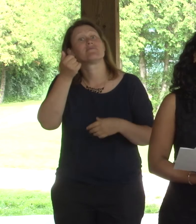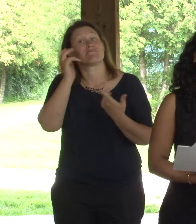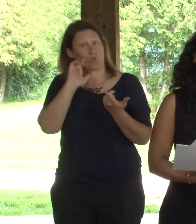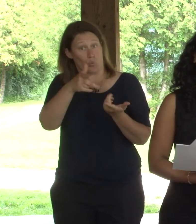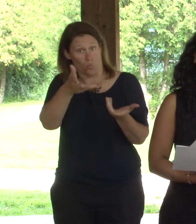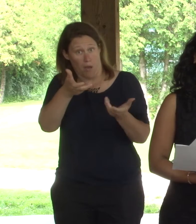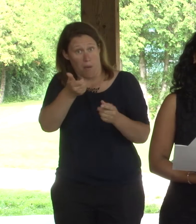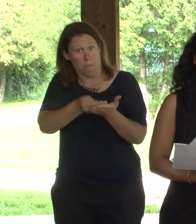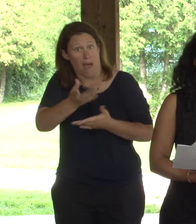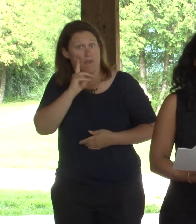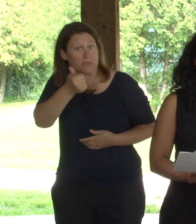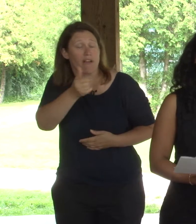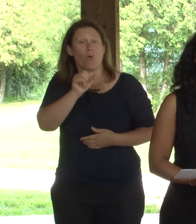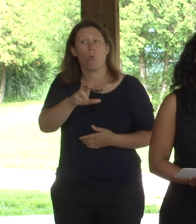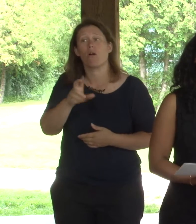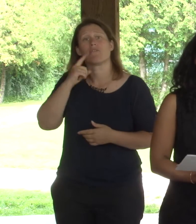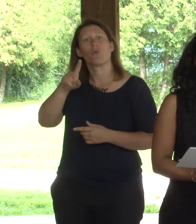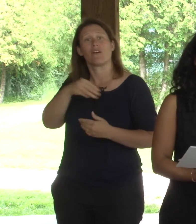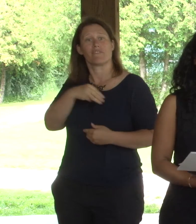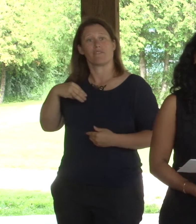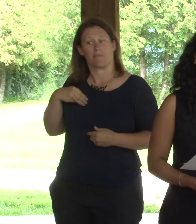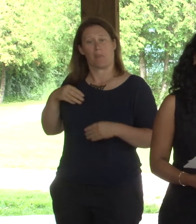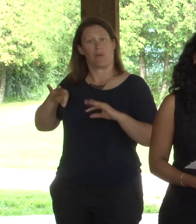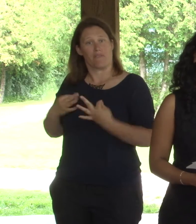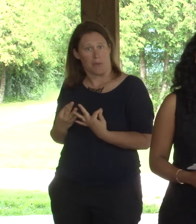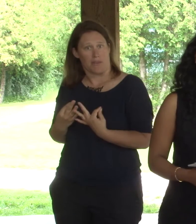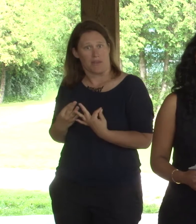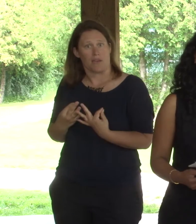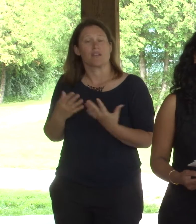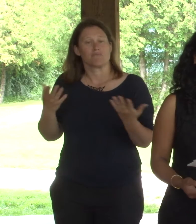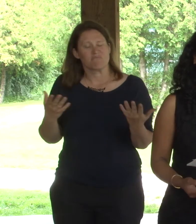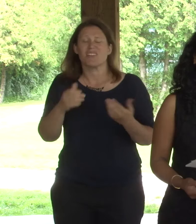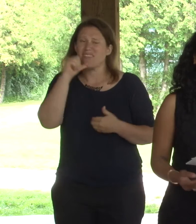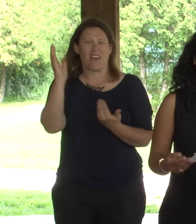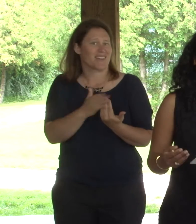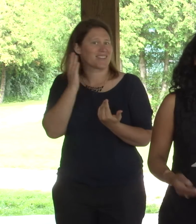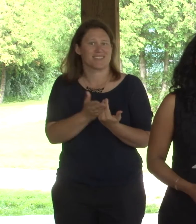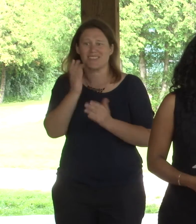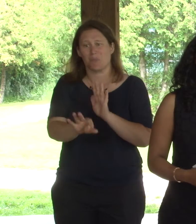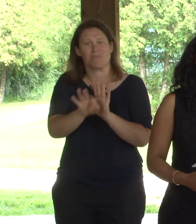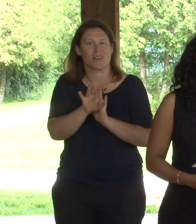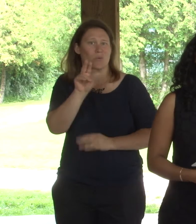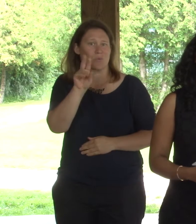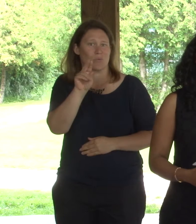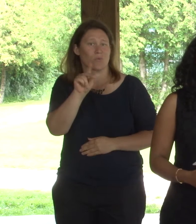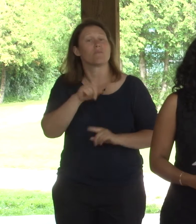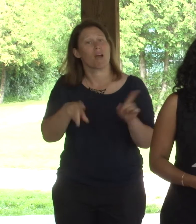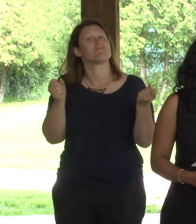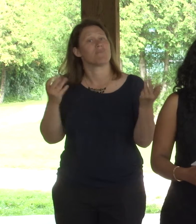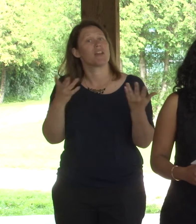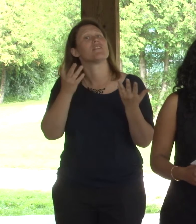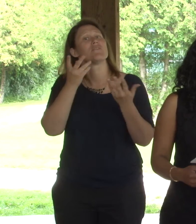choosing the right adult incontinence product is not always the easiest of tasks. You are looking to buy adult